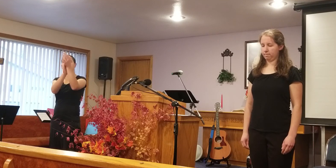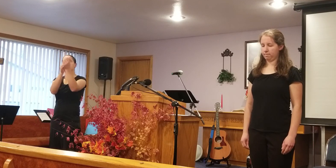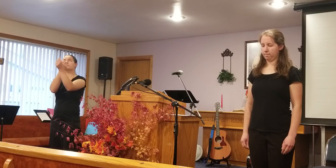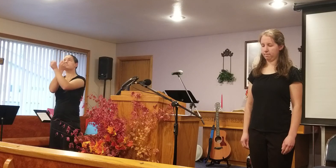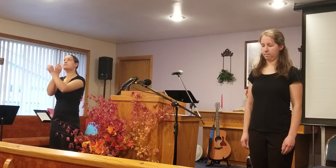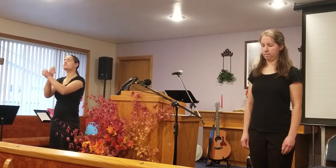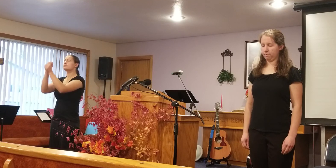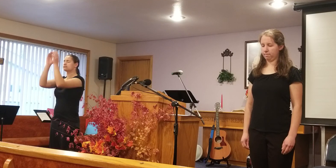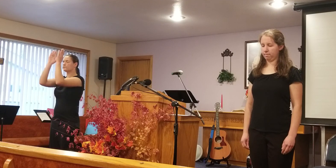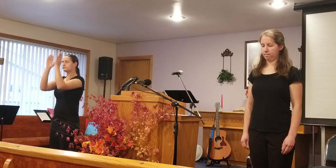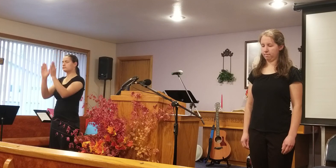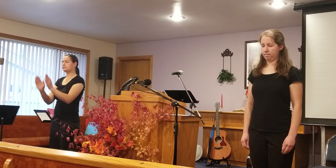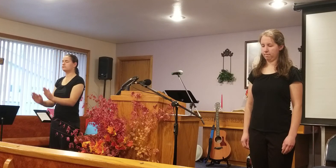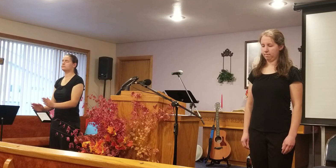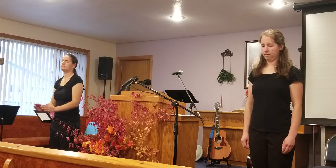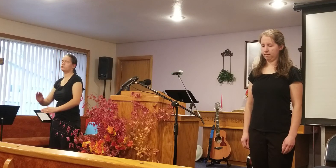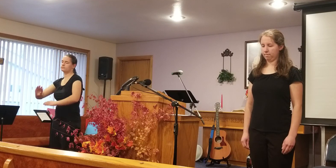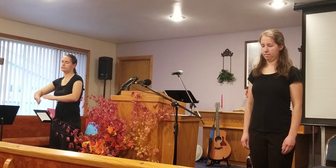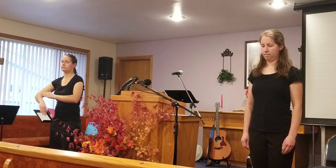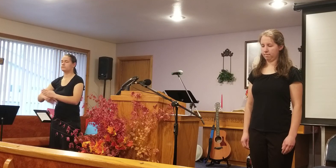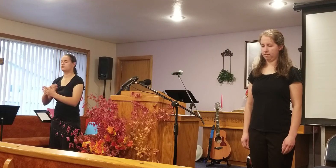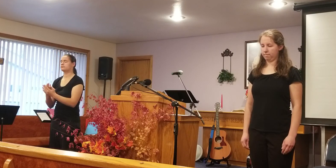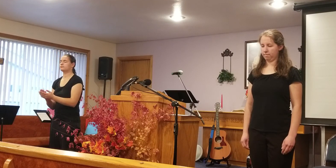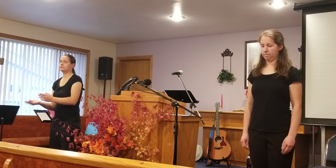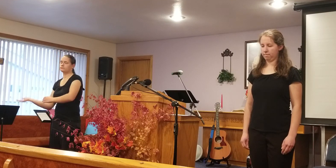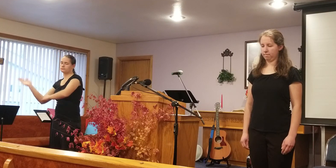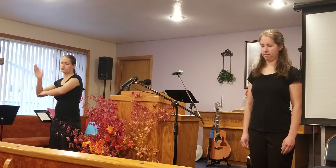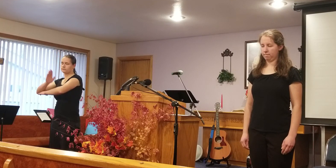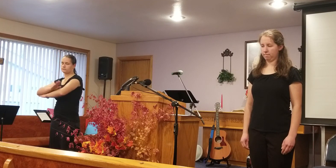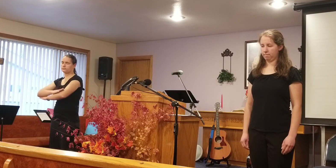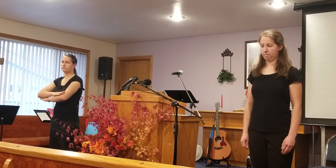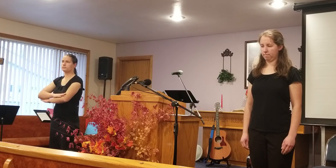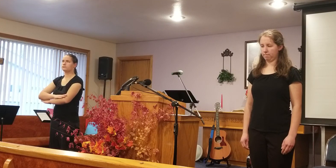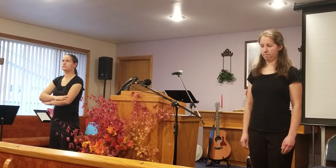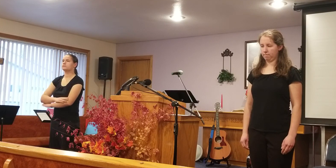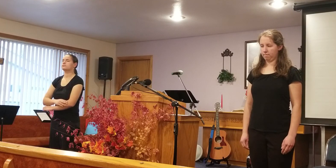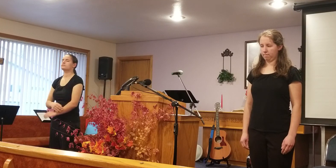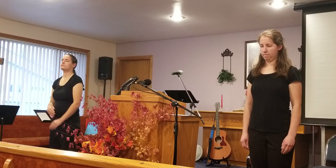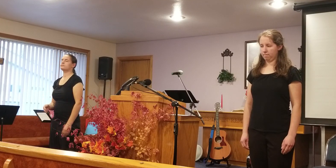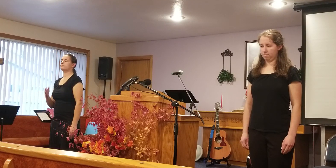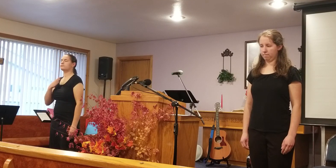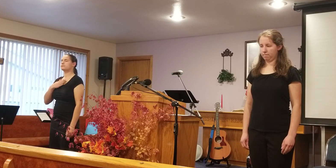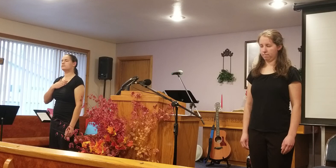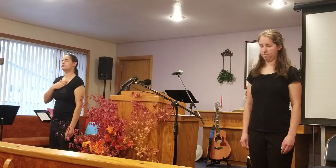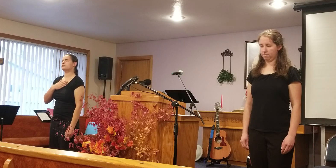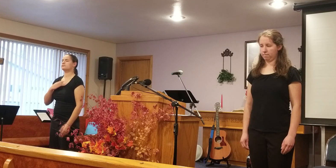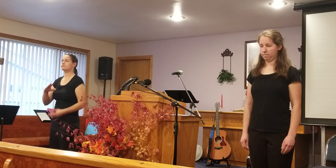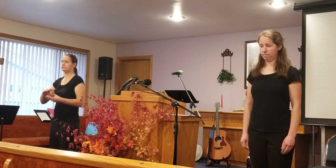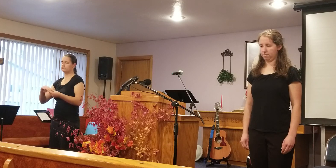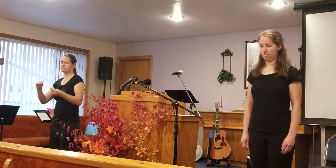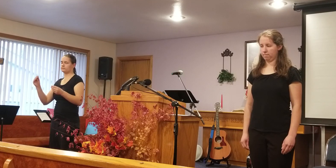Savior all the day long. This is my story,